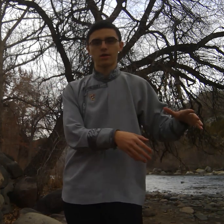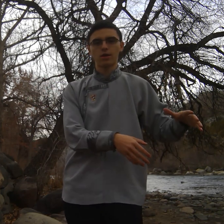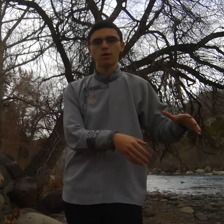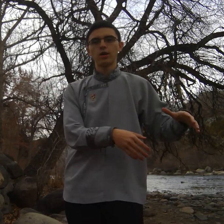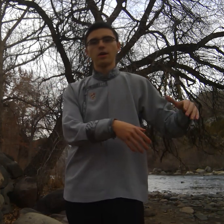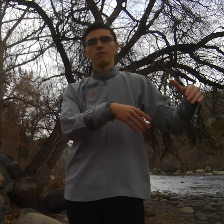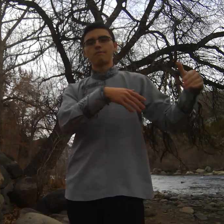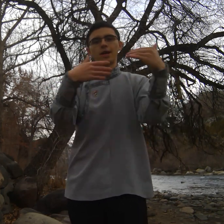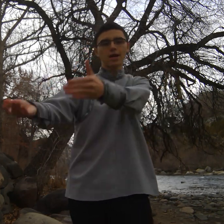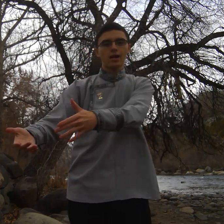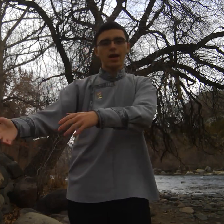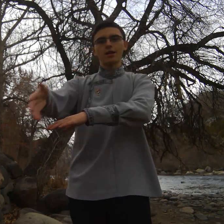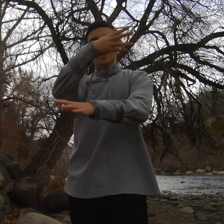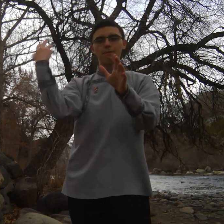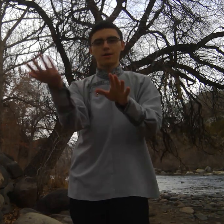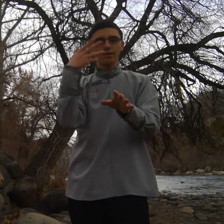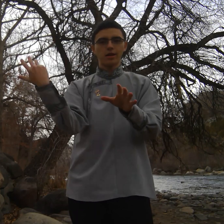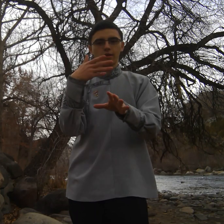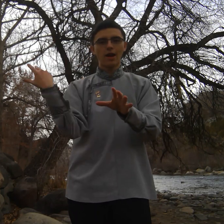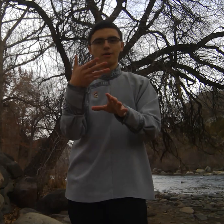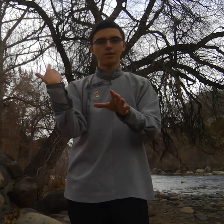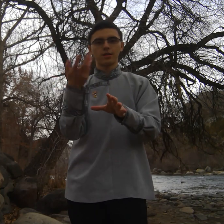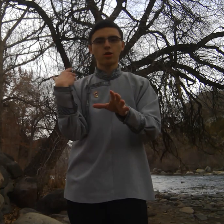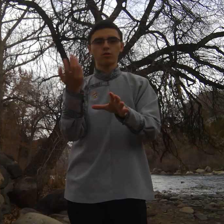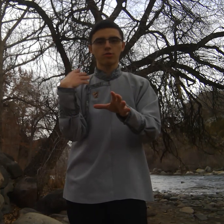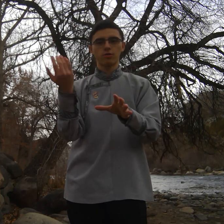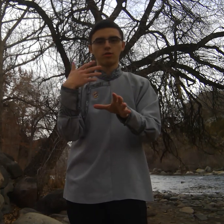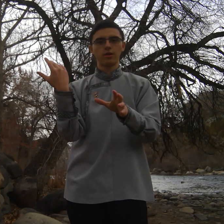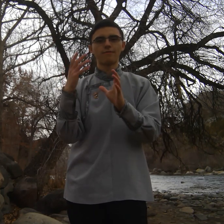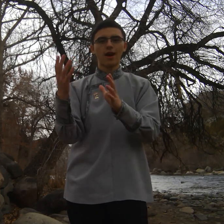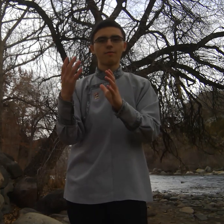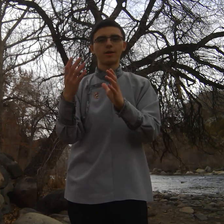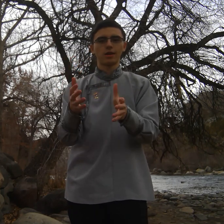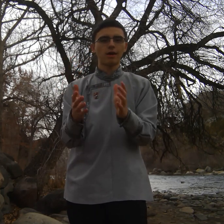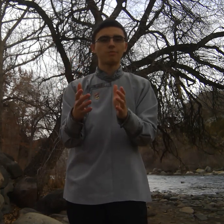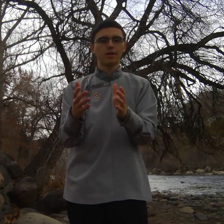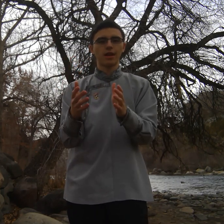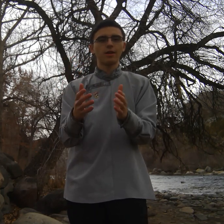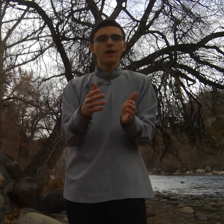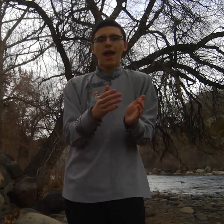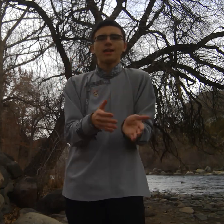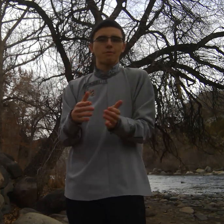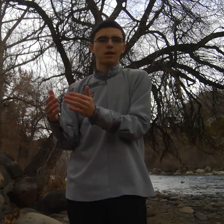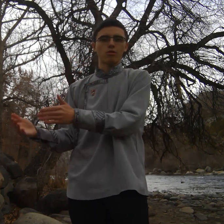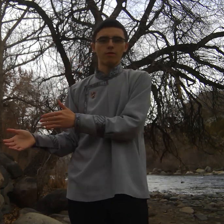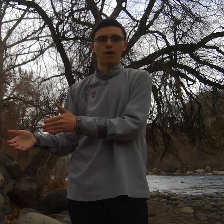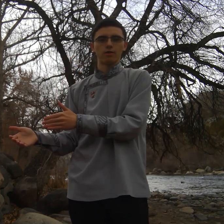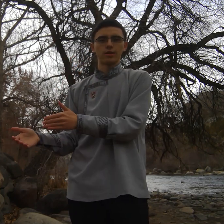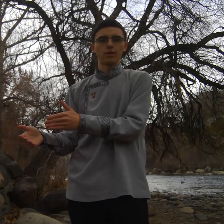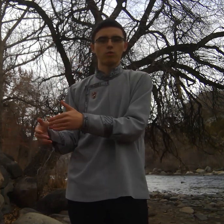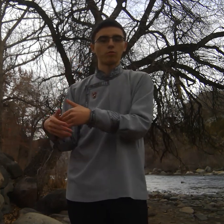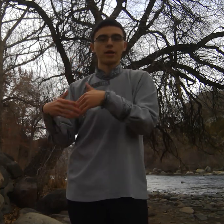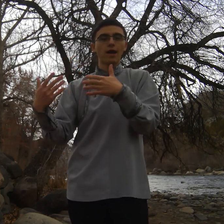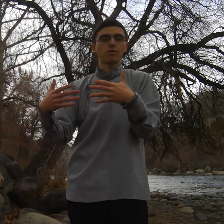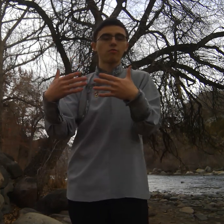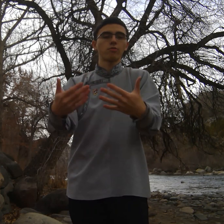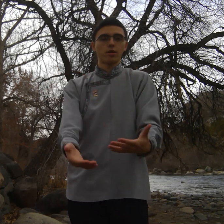so being in that completely surrounded cultural environment is something that any Peace Corps volunteer will get through their